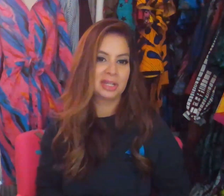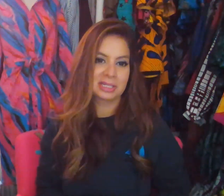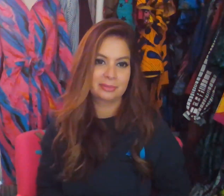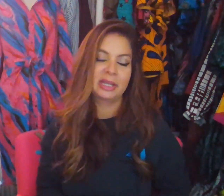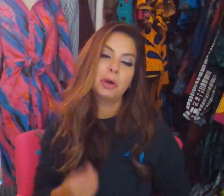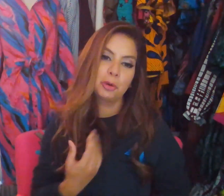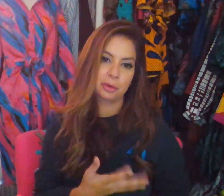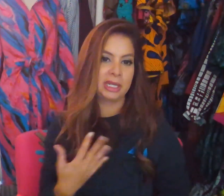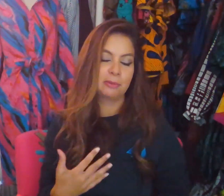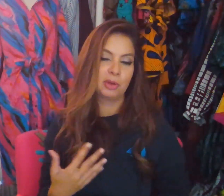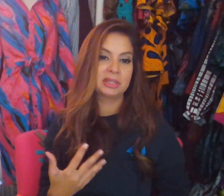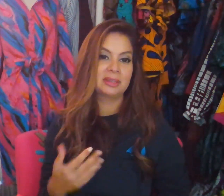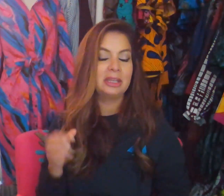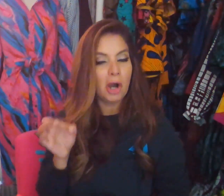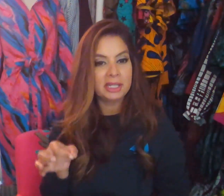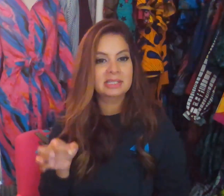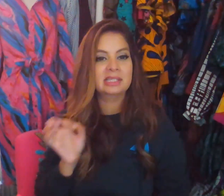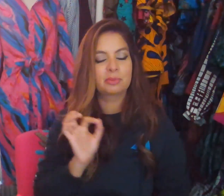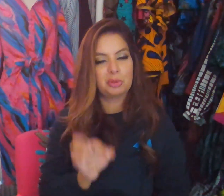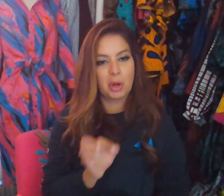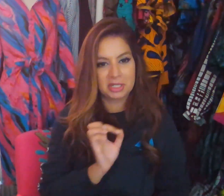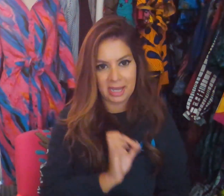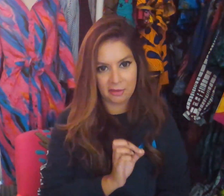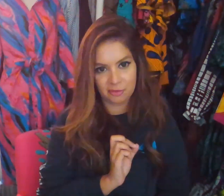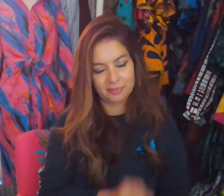events by co-creating with the audiences we want to have.